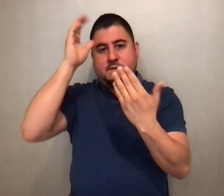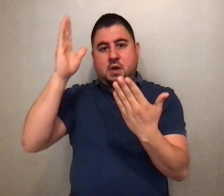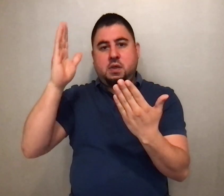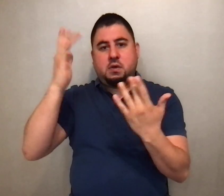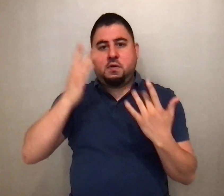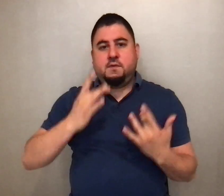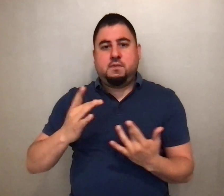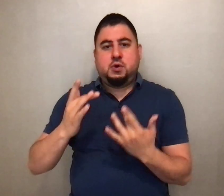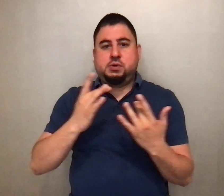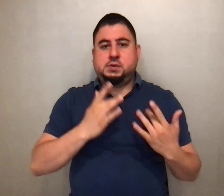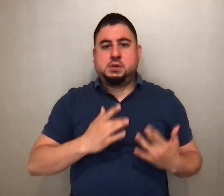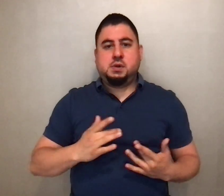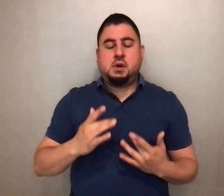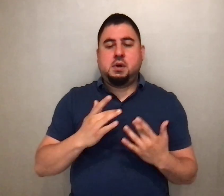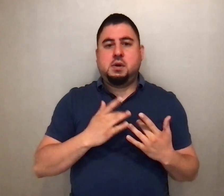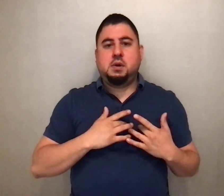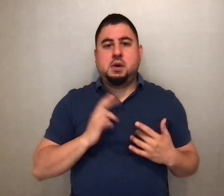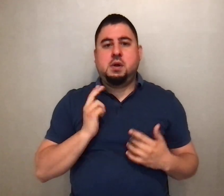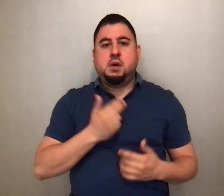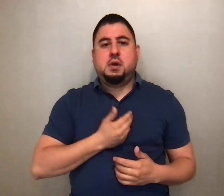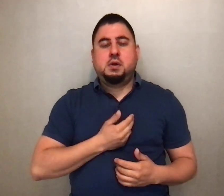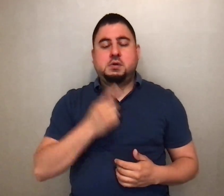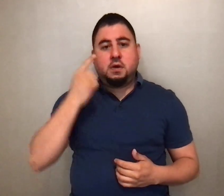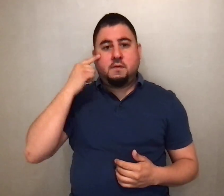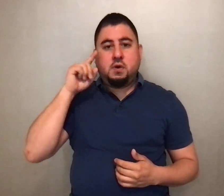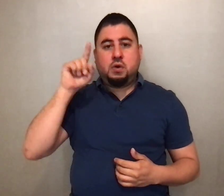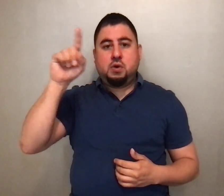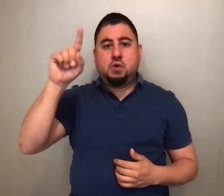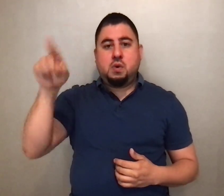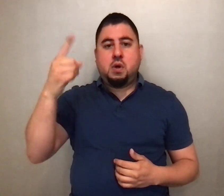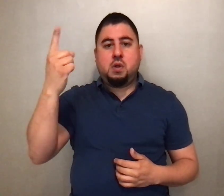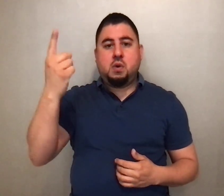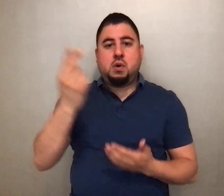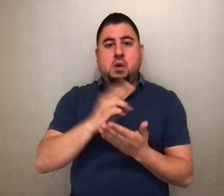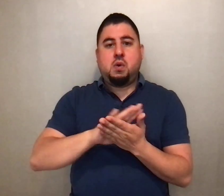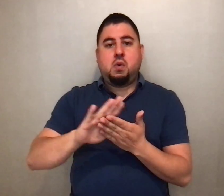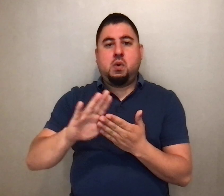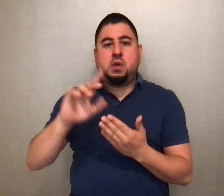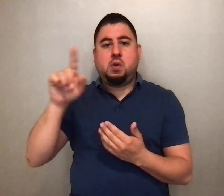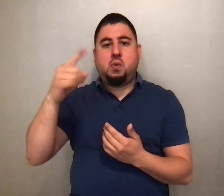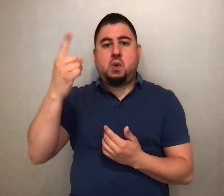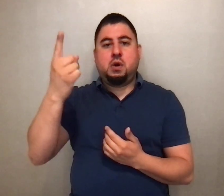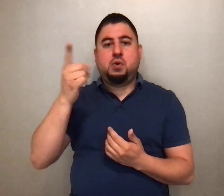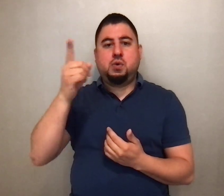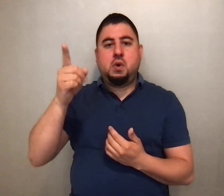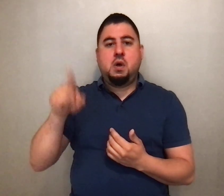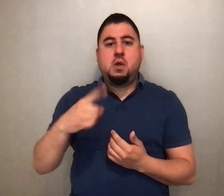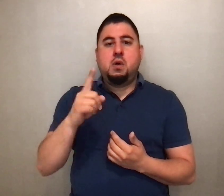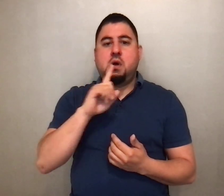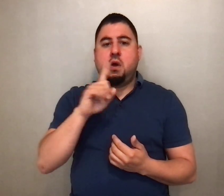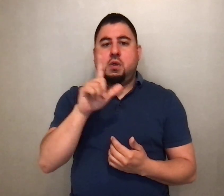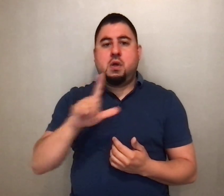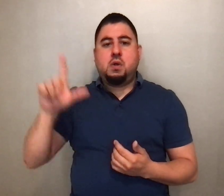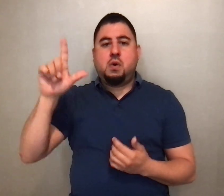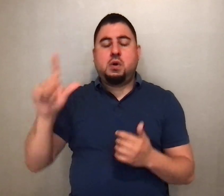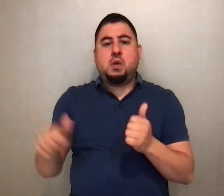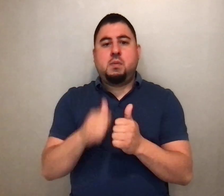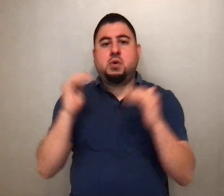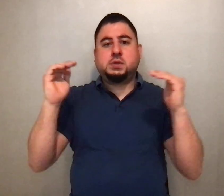mercy on us, for you alone are the Holy One, you alone are the Lord, you alone are the Most High, Jesus